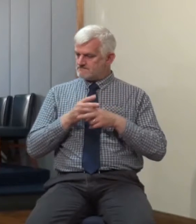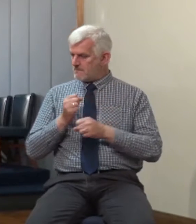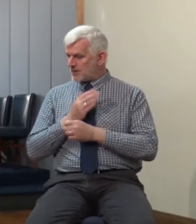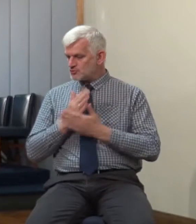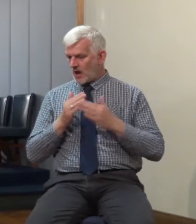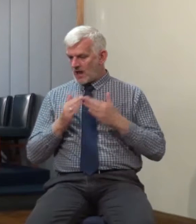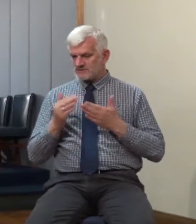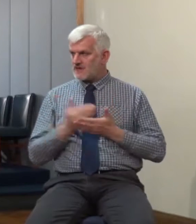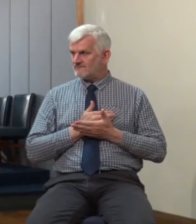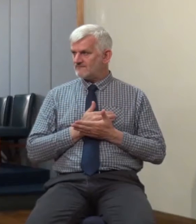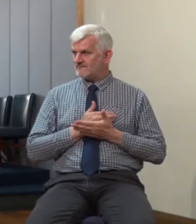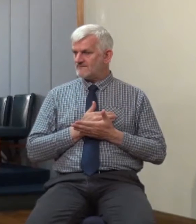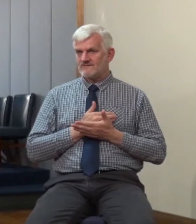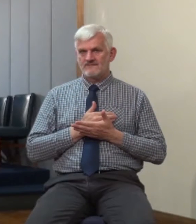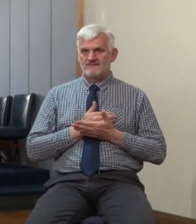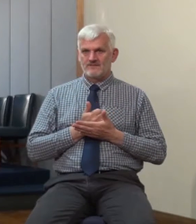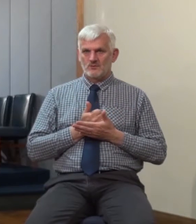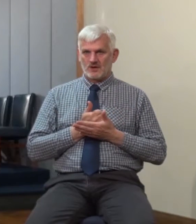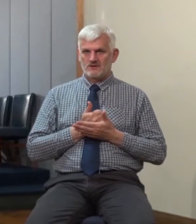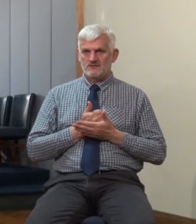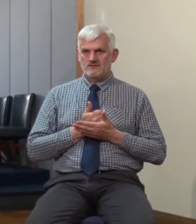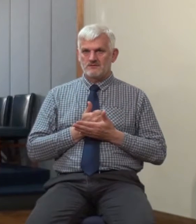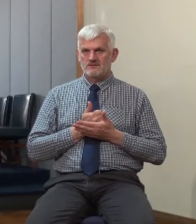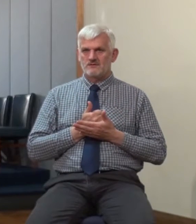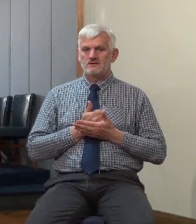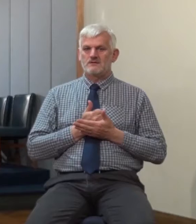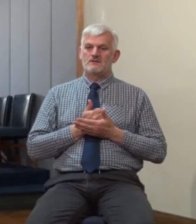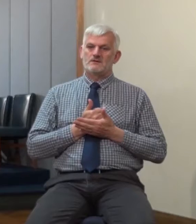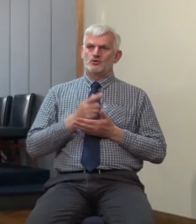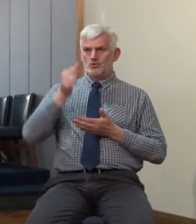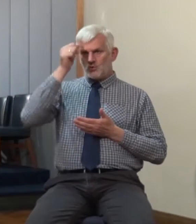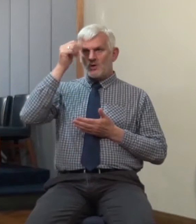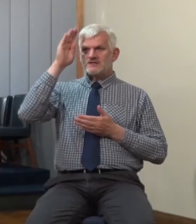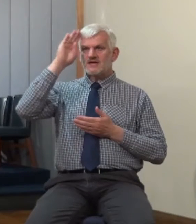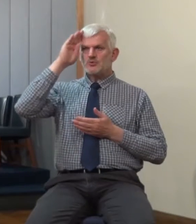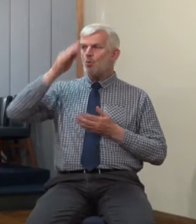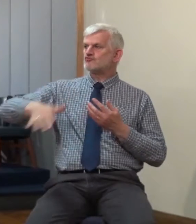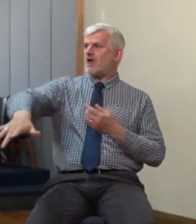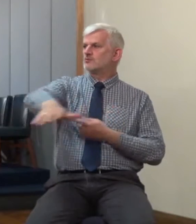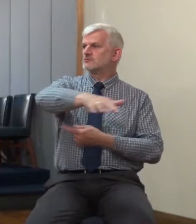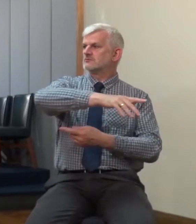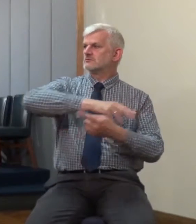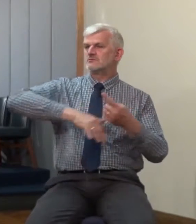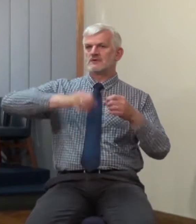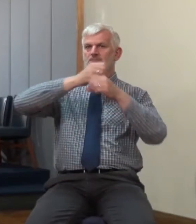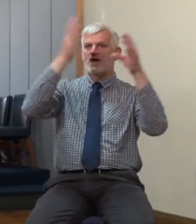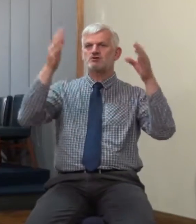yes, they would have been undoubtedly in those difficult days if they'd had a small farm, if they'd had